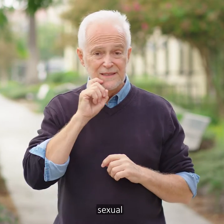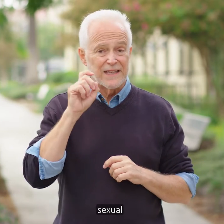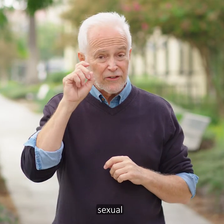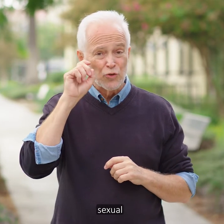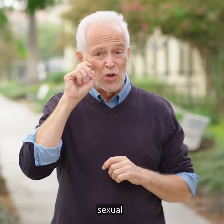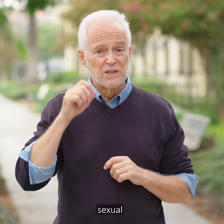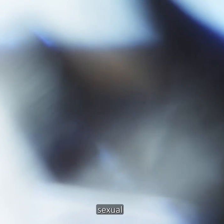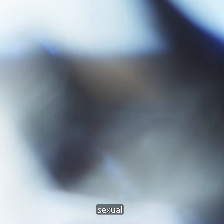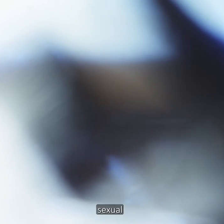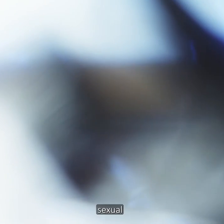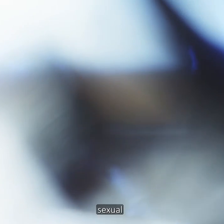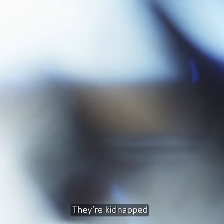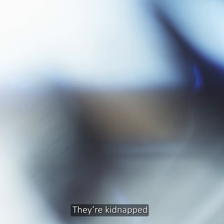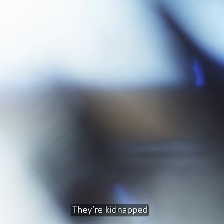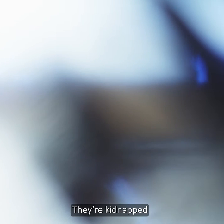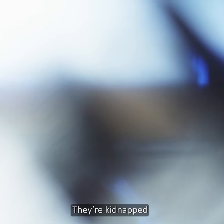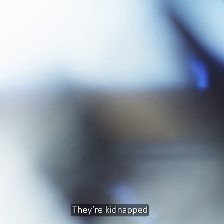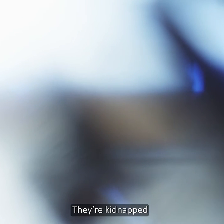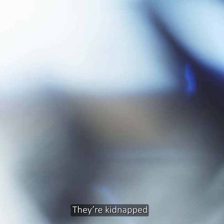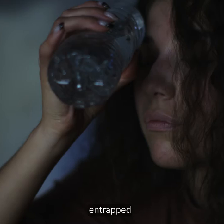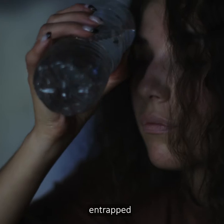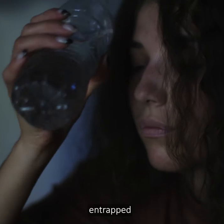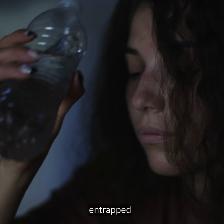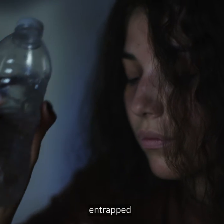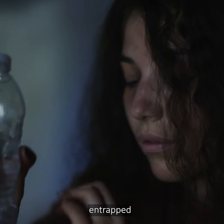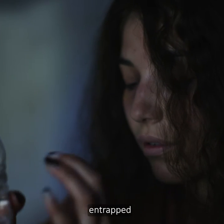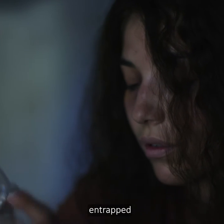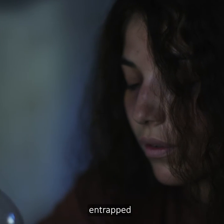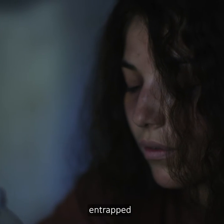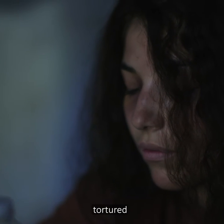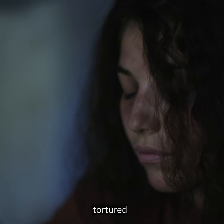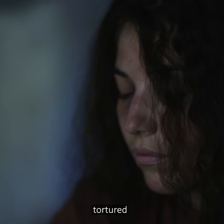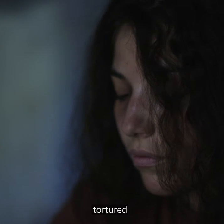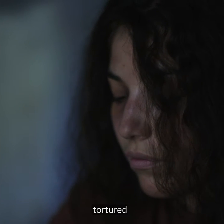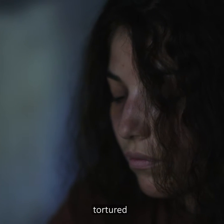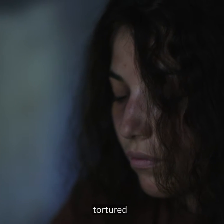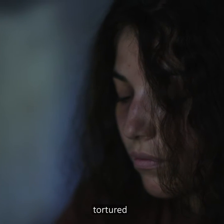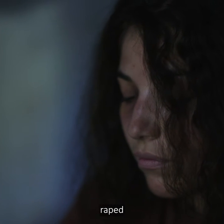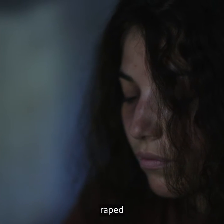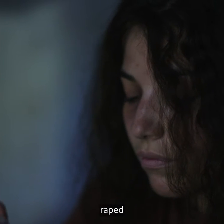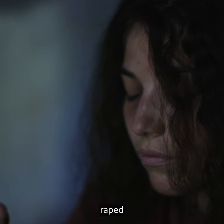sexual. They're kidnapped, entrapped, tortured, raped,